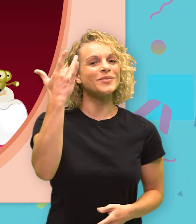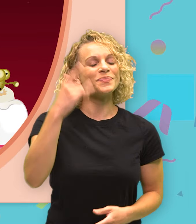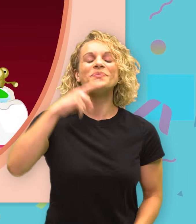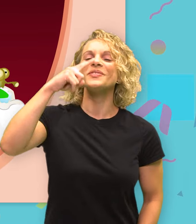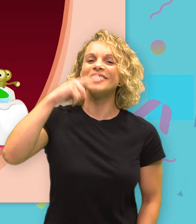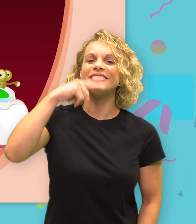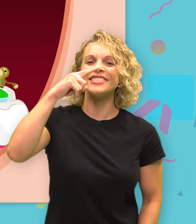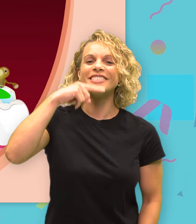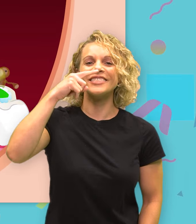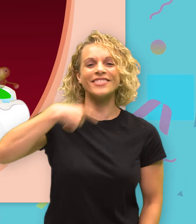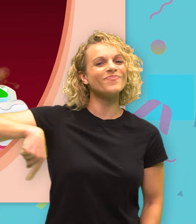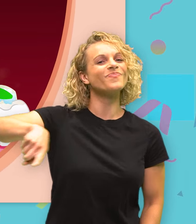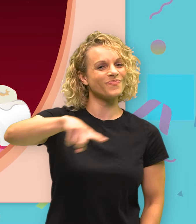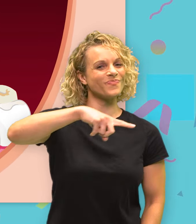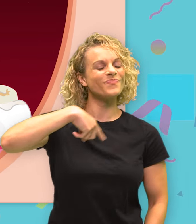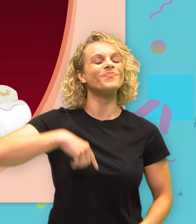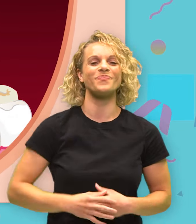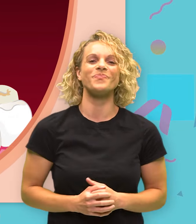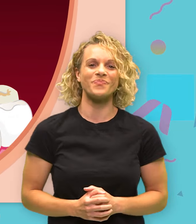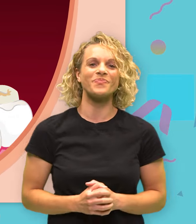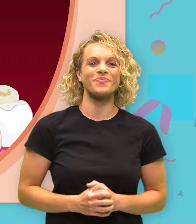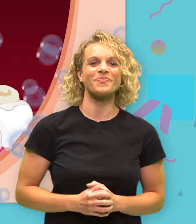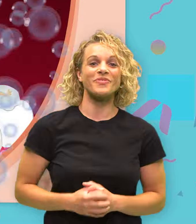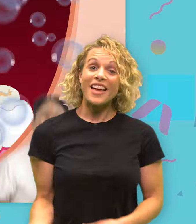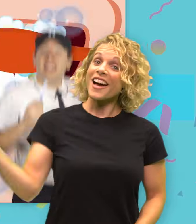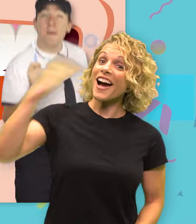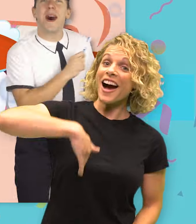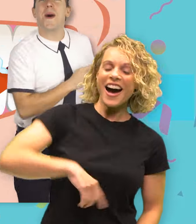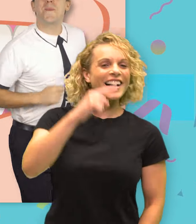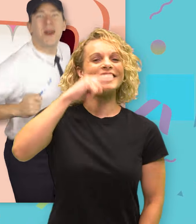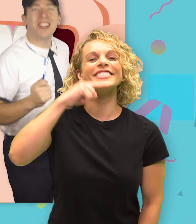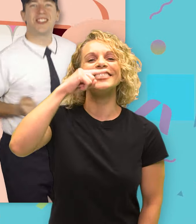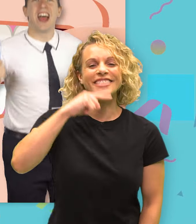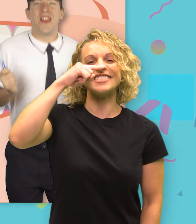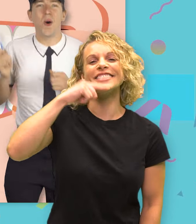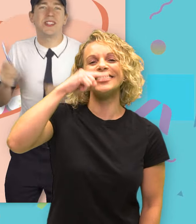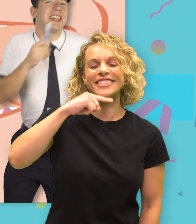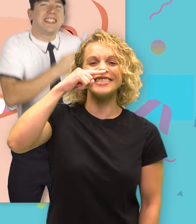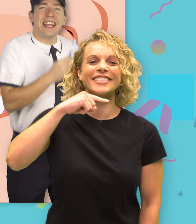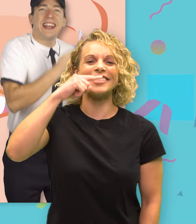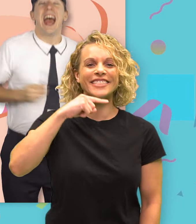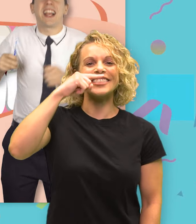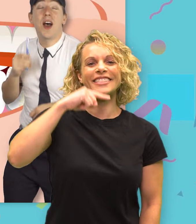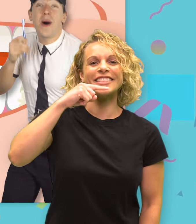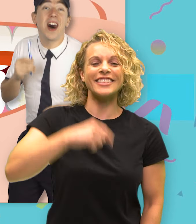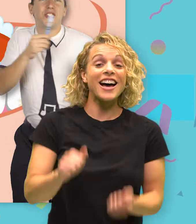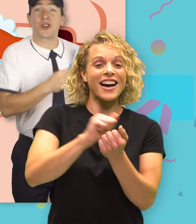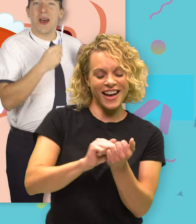we brush our teeth. Come on, brush those teeth. Go on, scrub